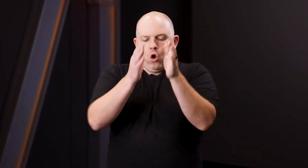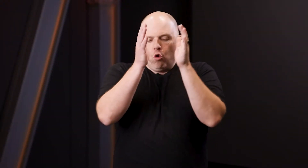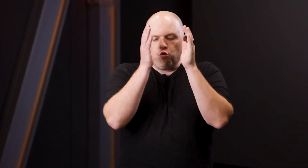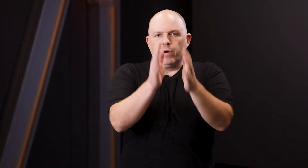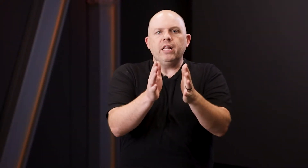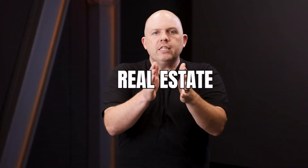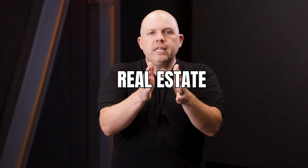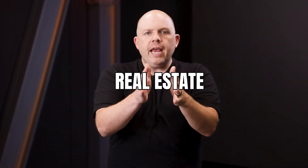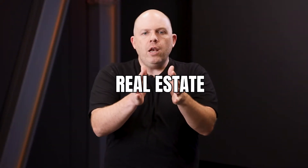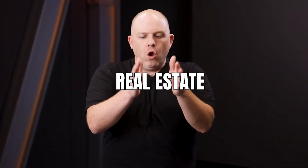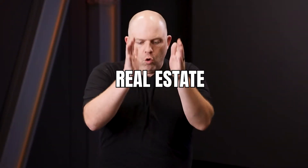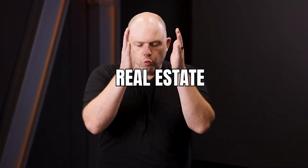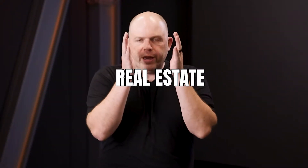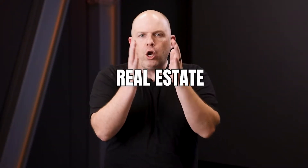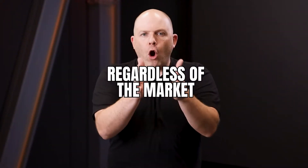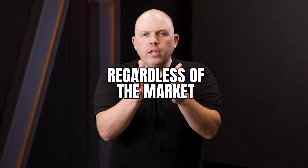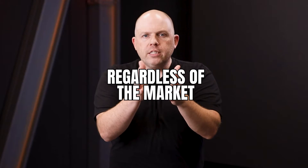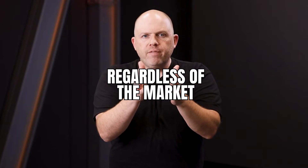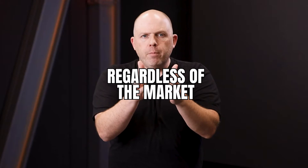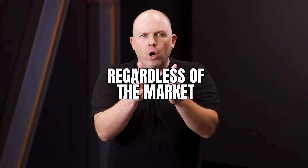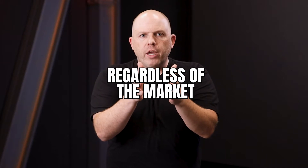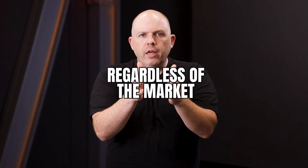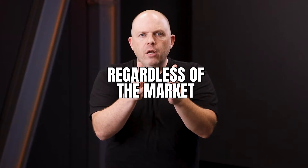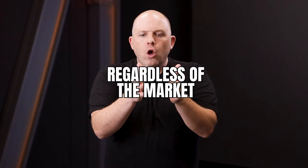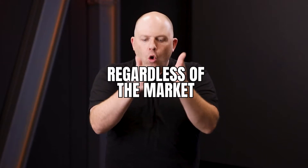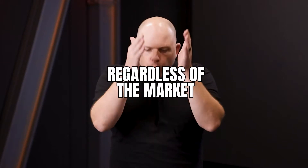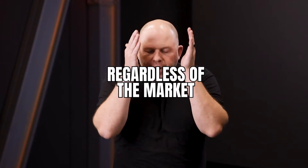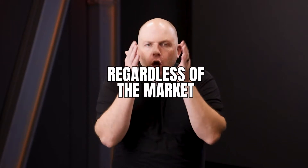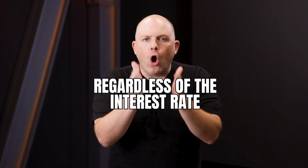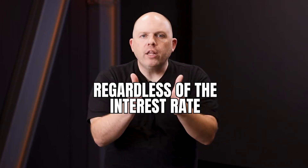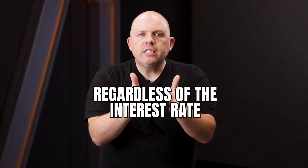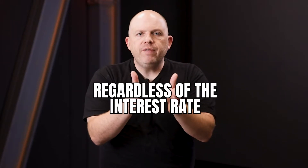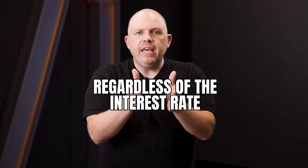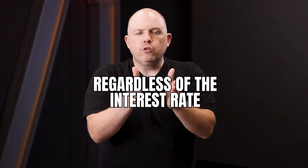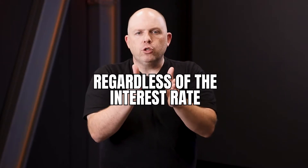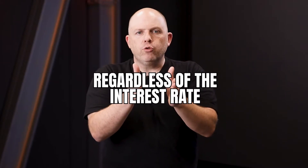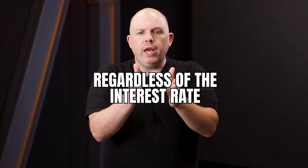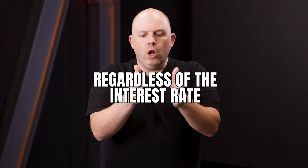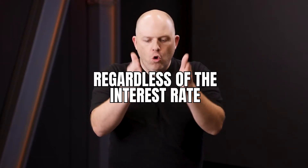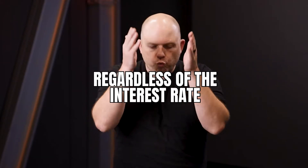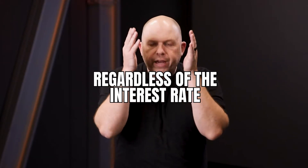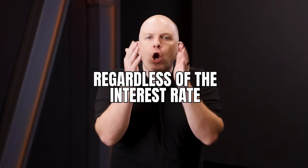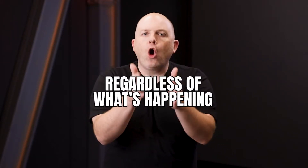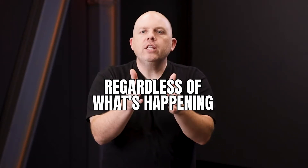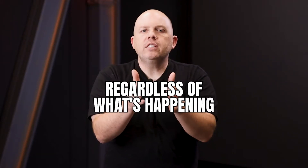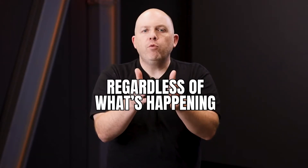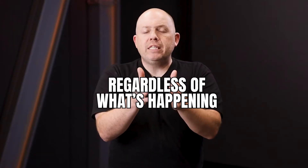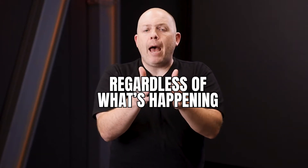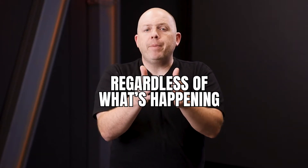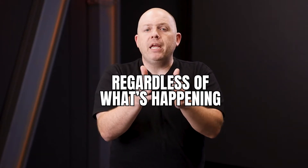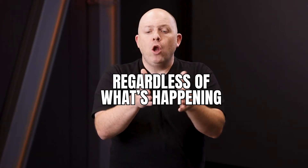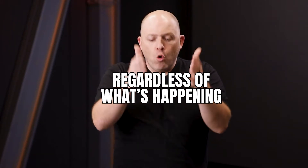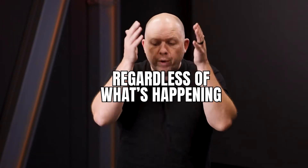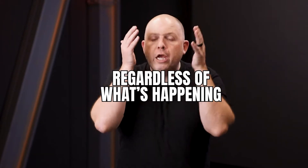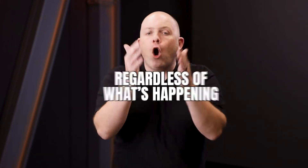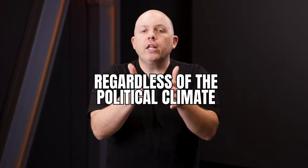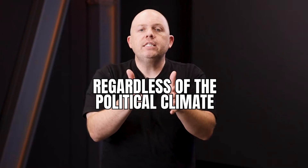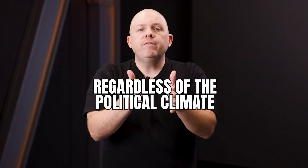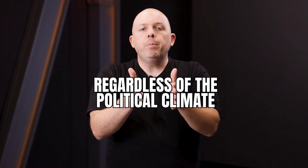Real estate, regardless of the market, regardless of the interest rate, regardless of what's happening, regardless of the